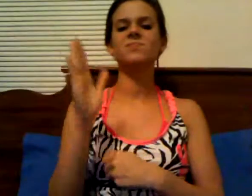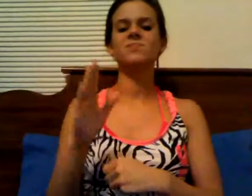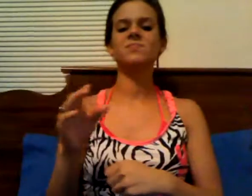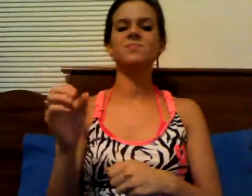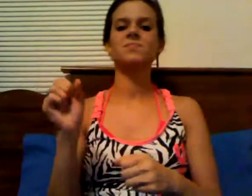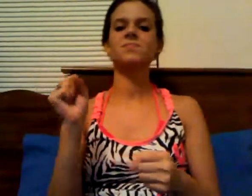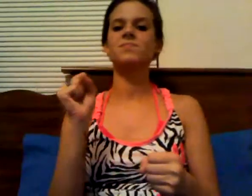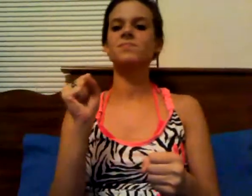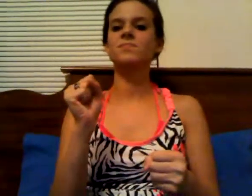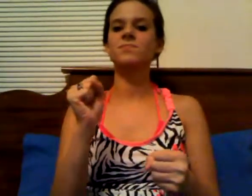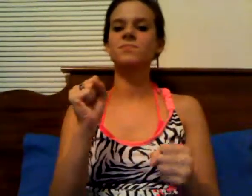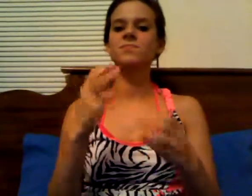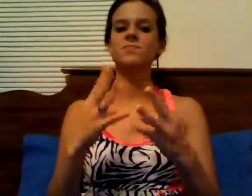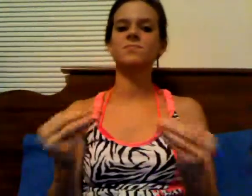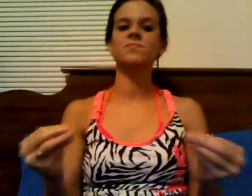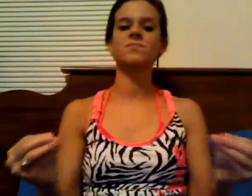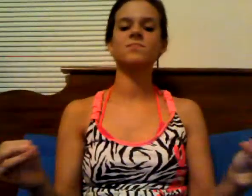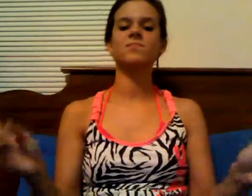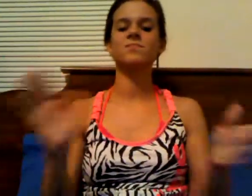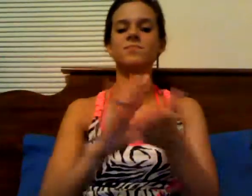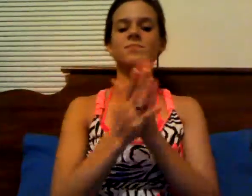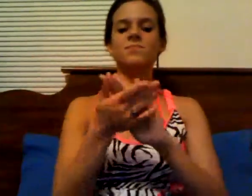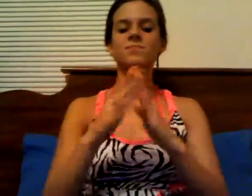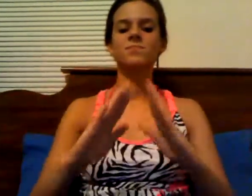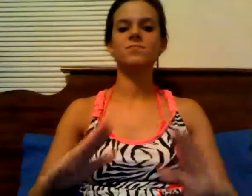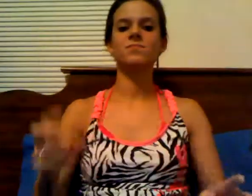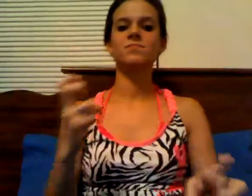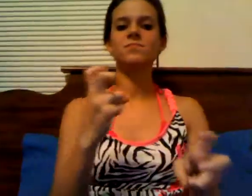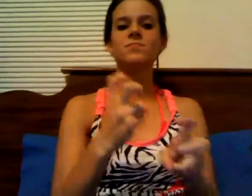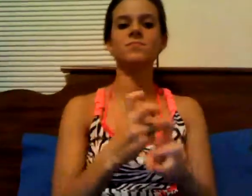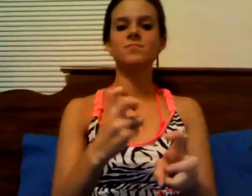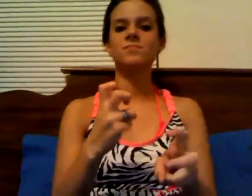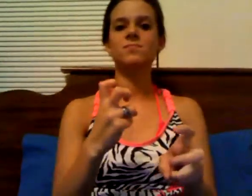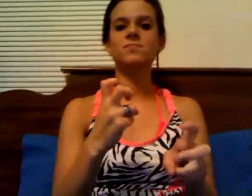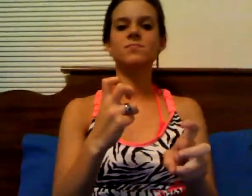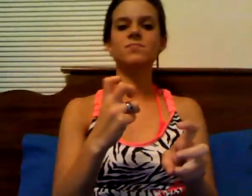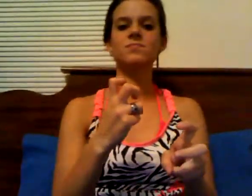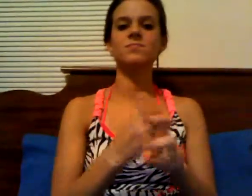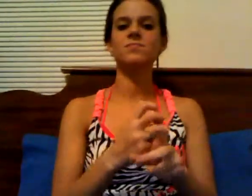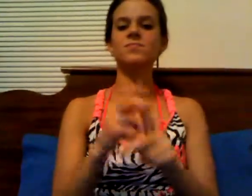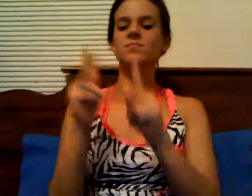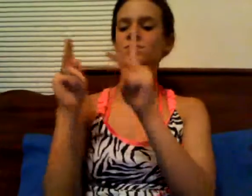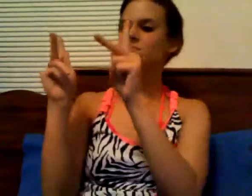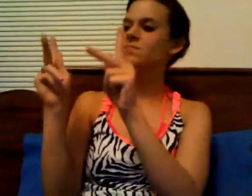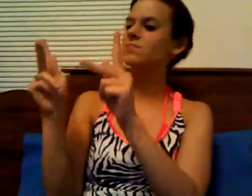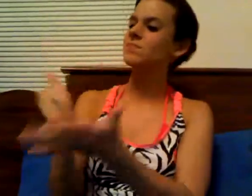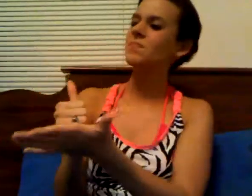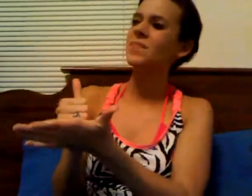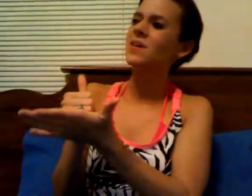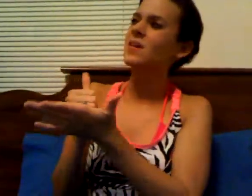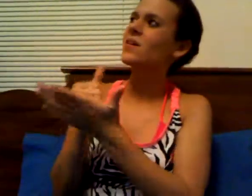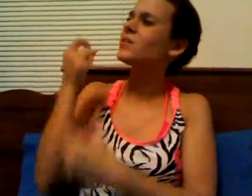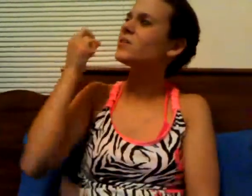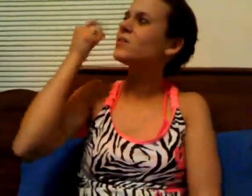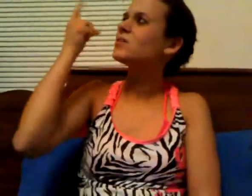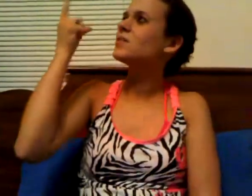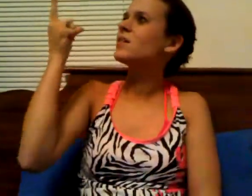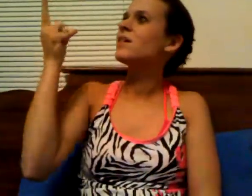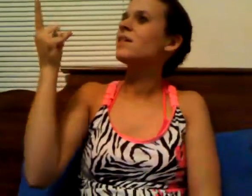never dies? Is there peace and trouble, darling? Someone help me understand